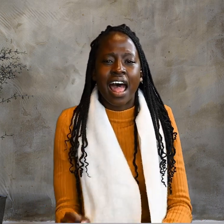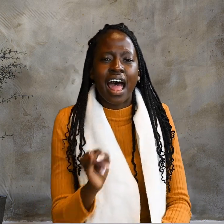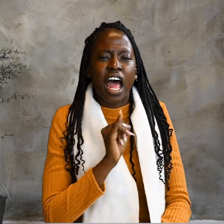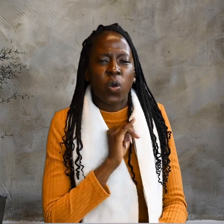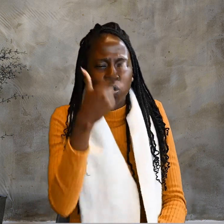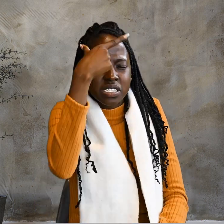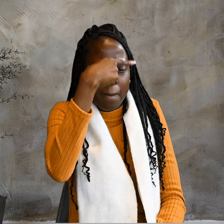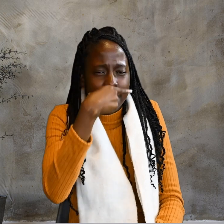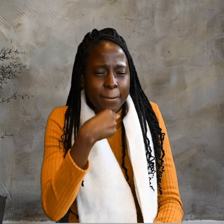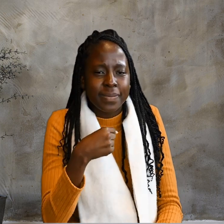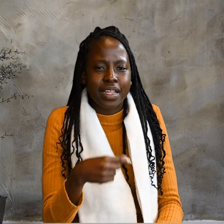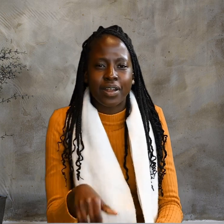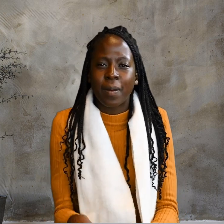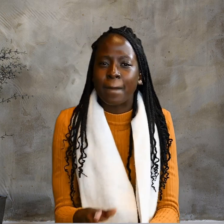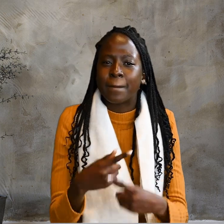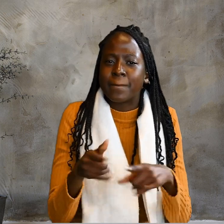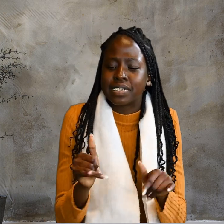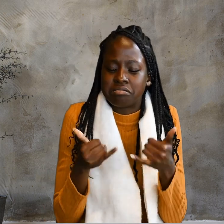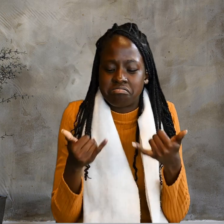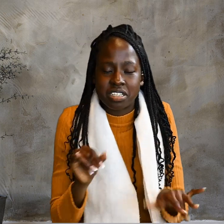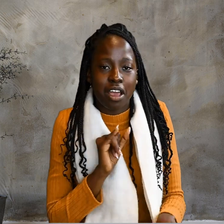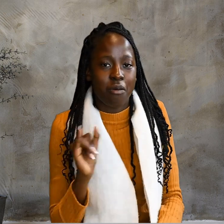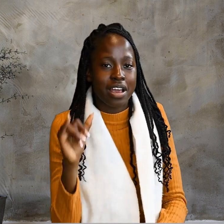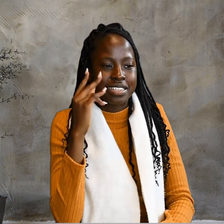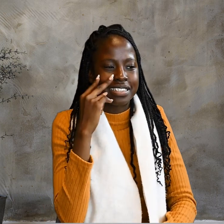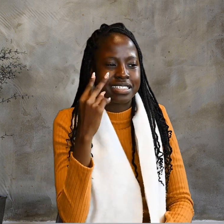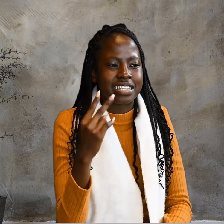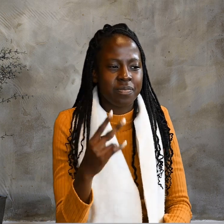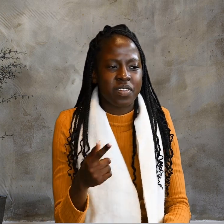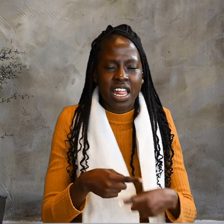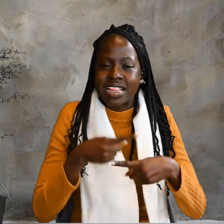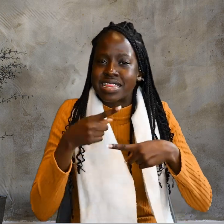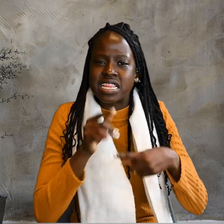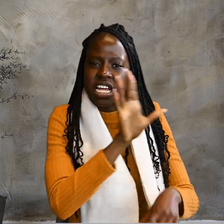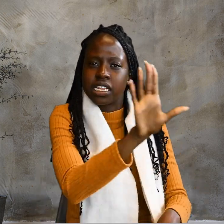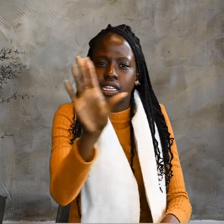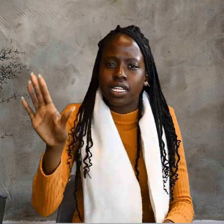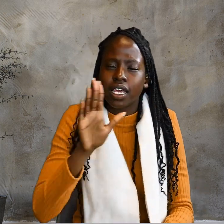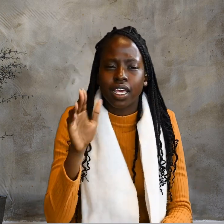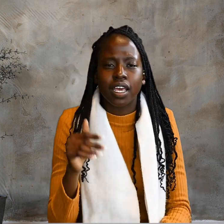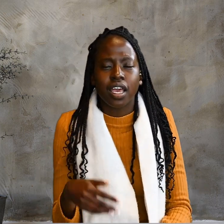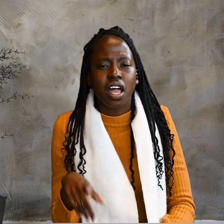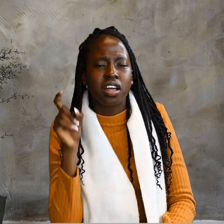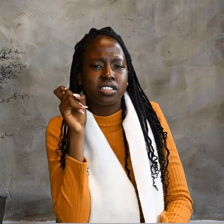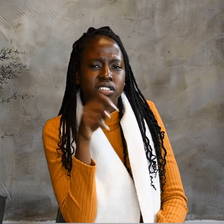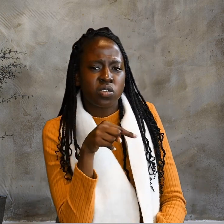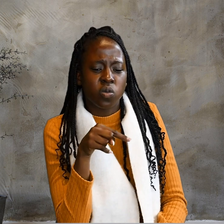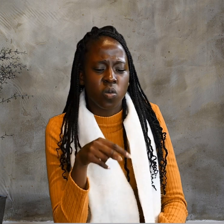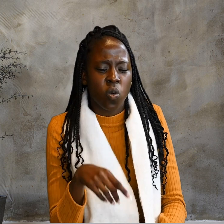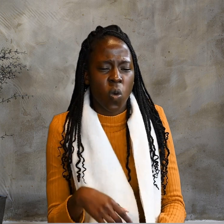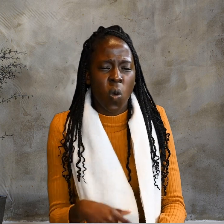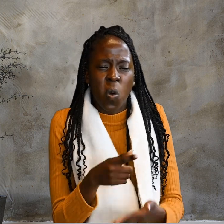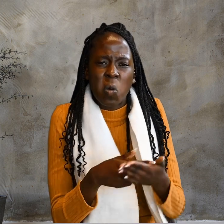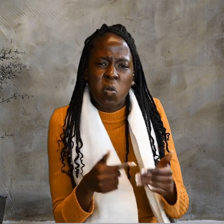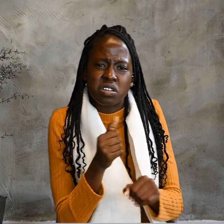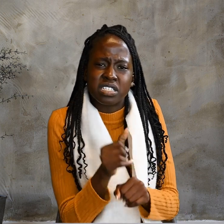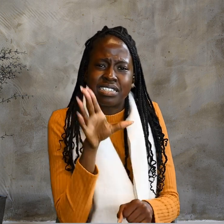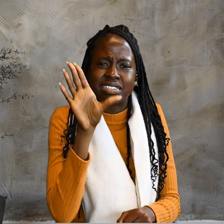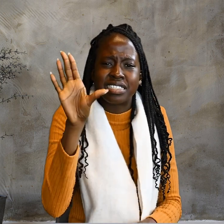now I see. Then they asked him, What did he do to you? How did he